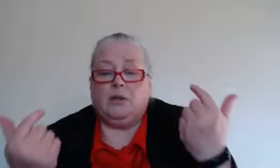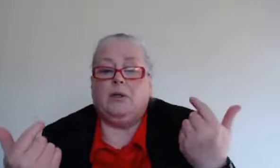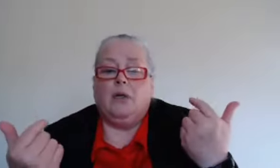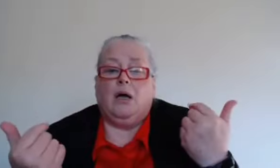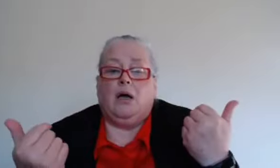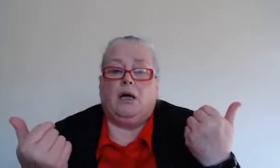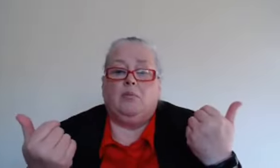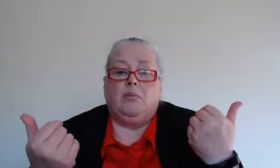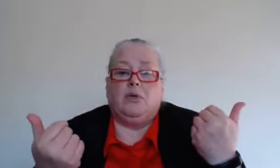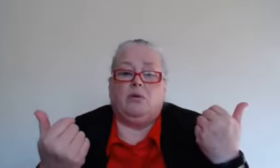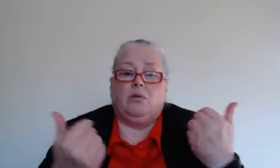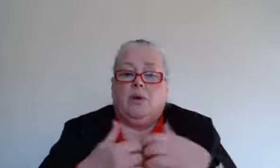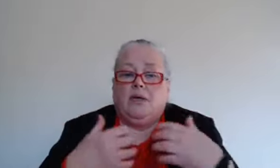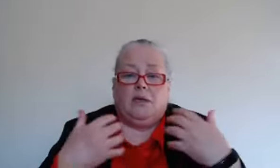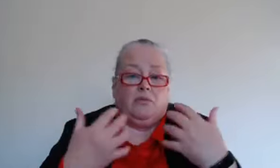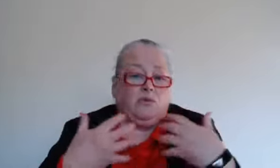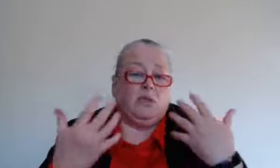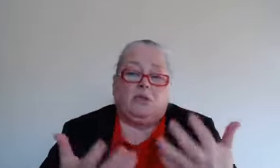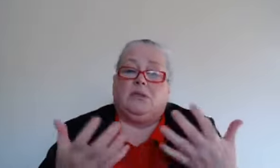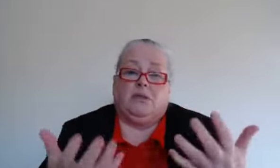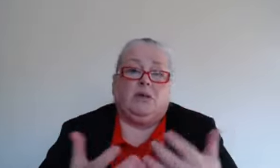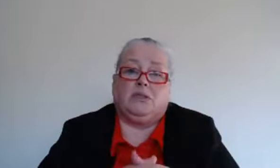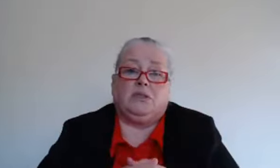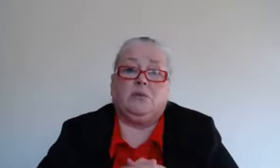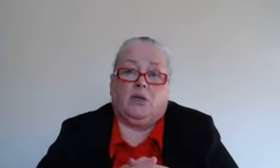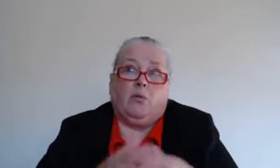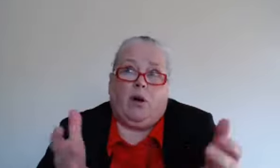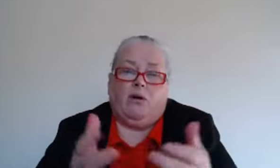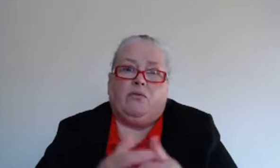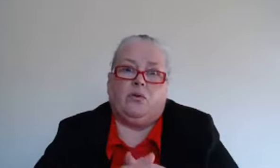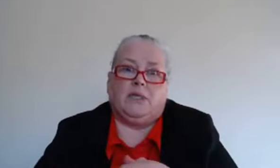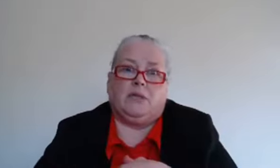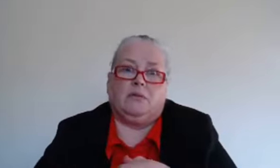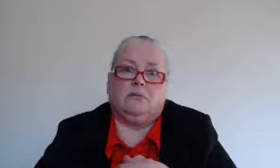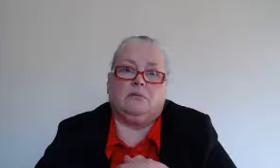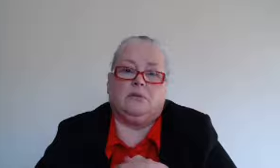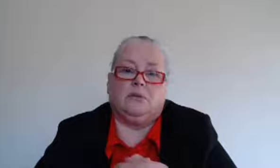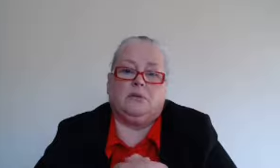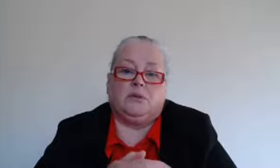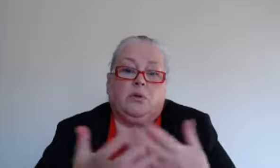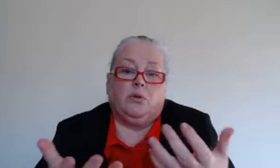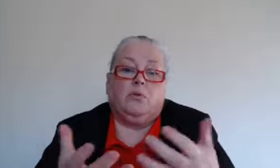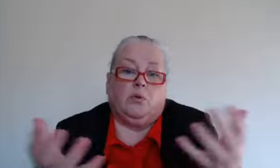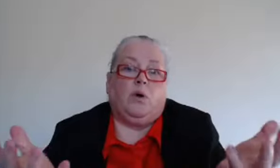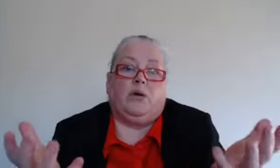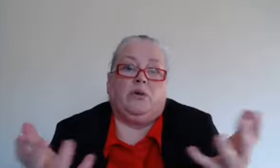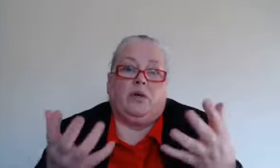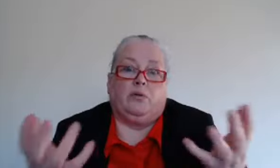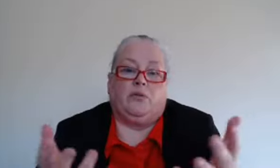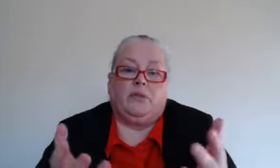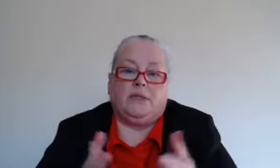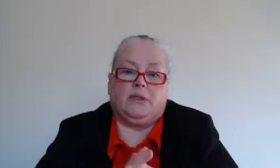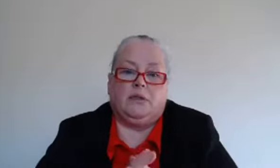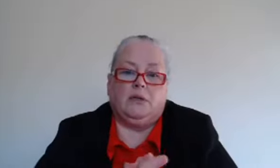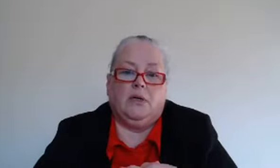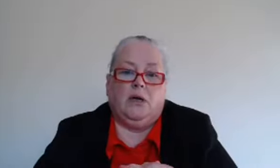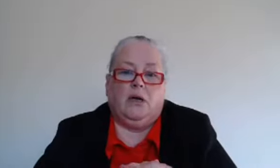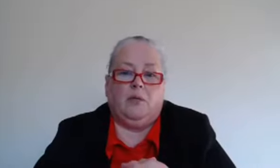you know you might not even realize that you're actually doing that you are avoiding so who or what are you avoiding and